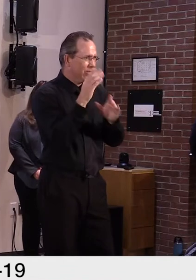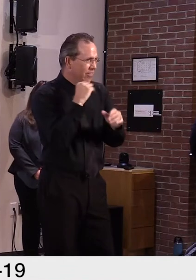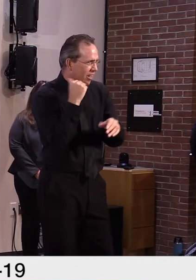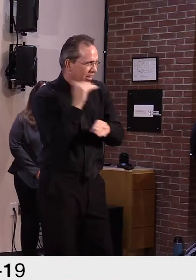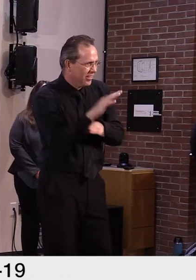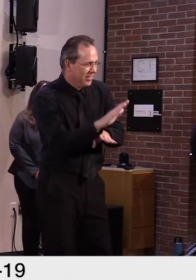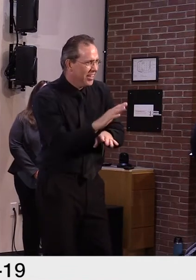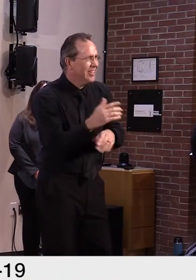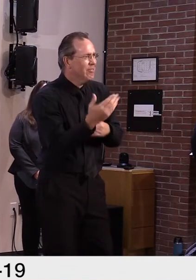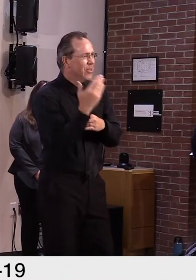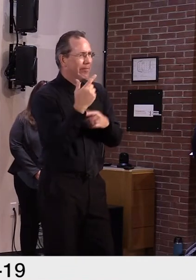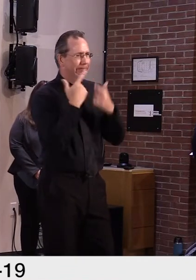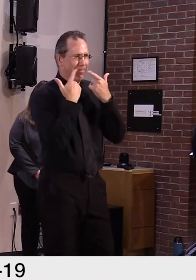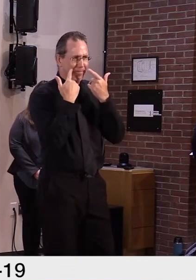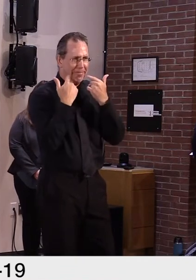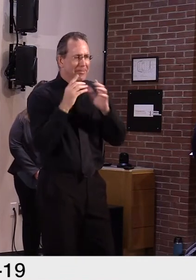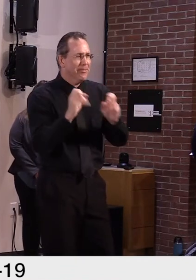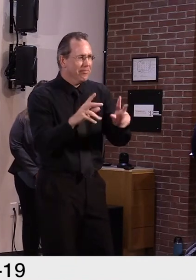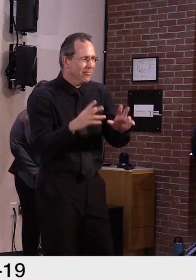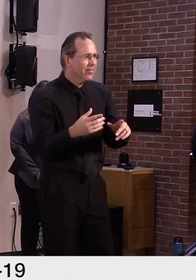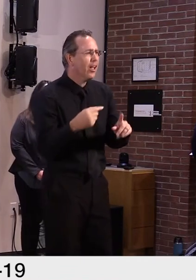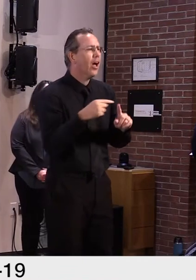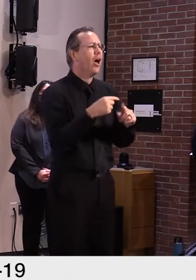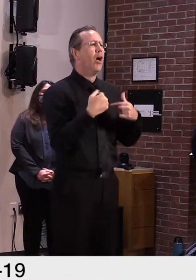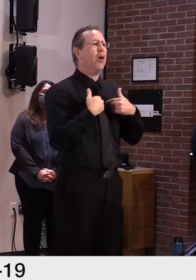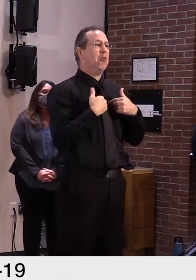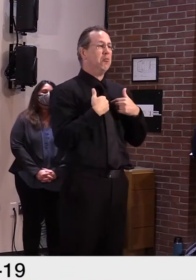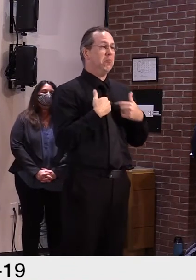Any other thoughts about how the debate went?